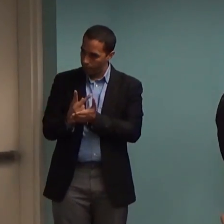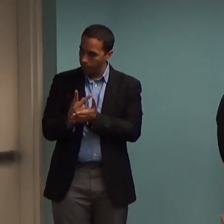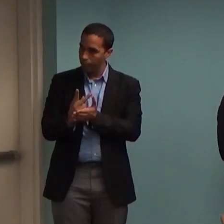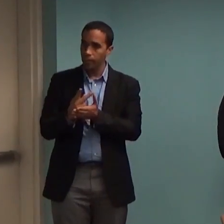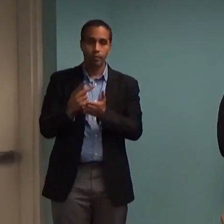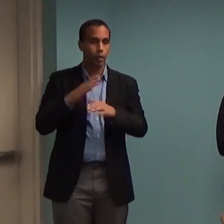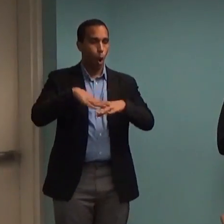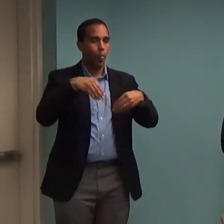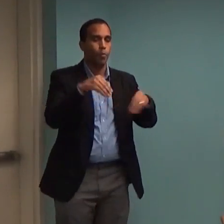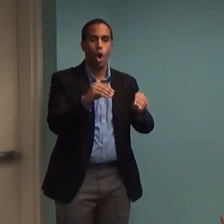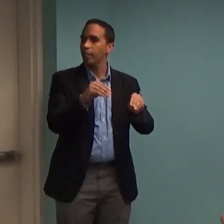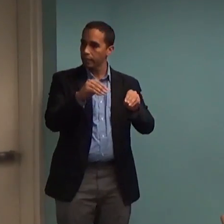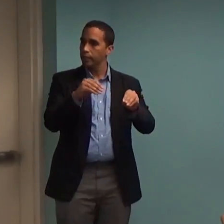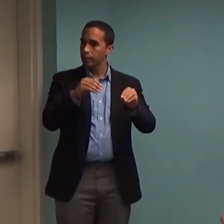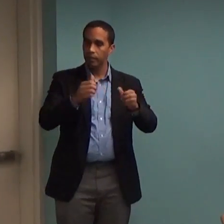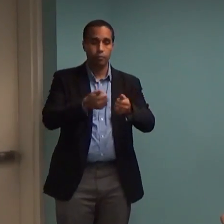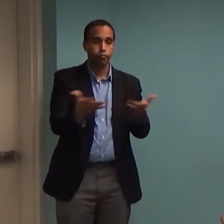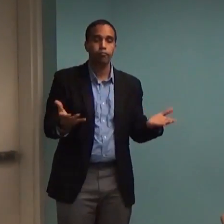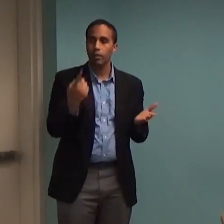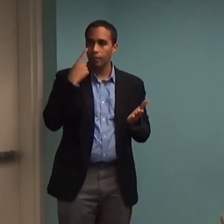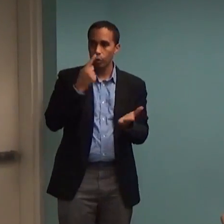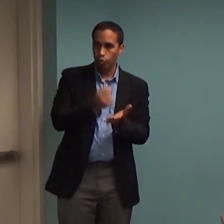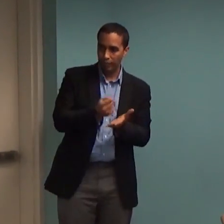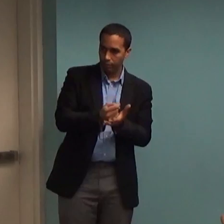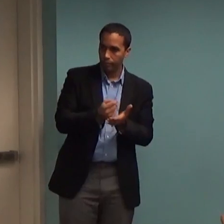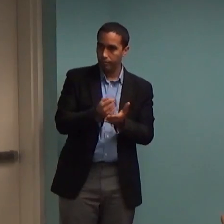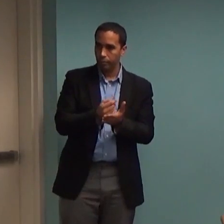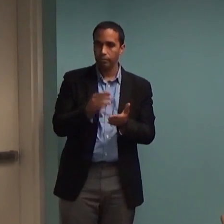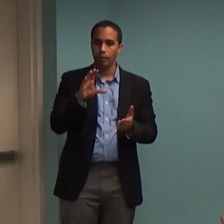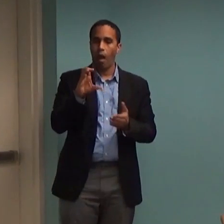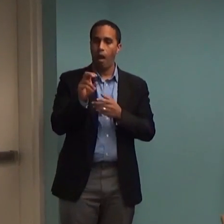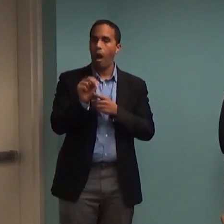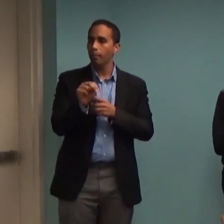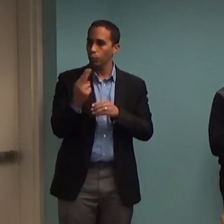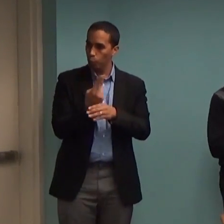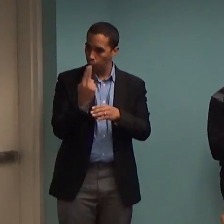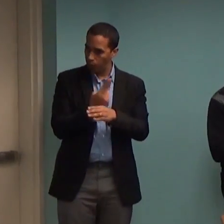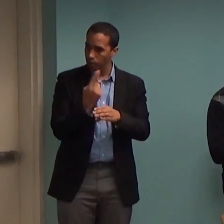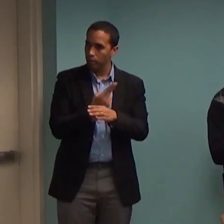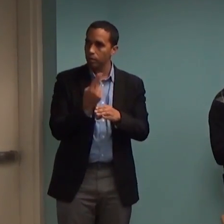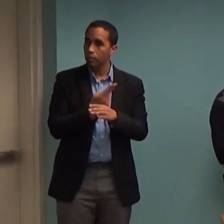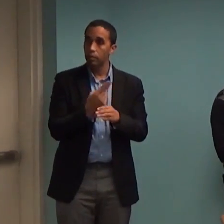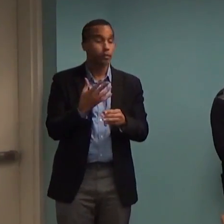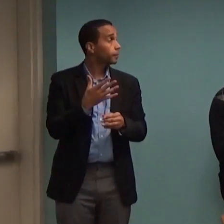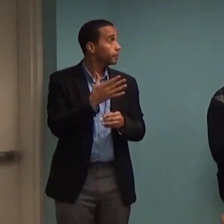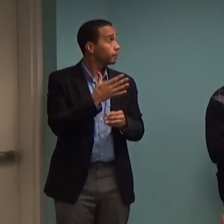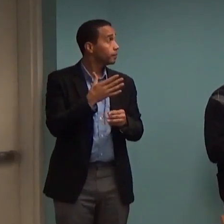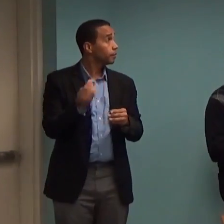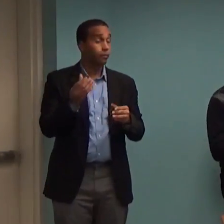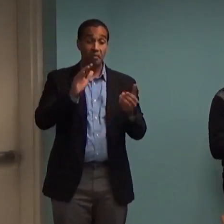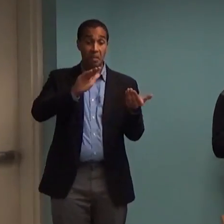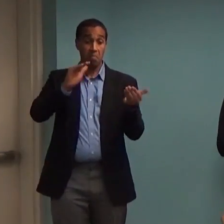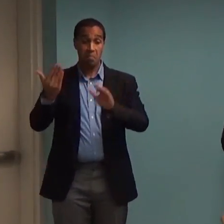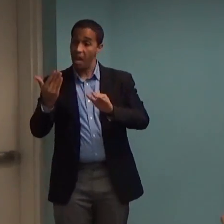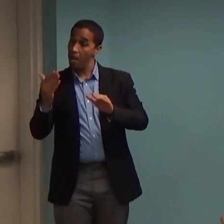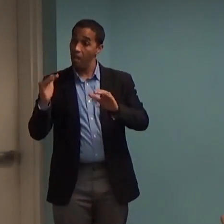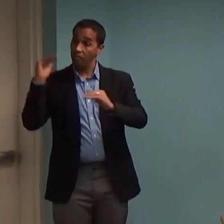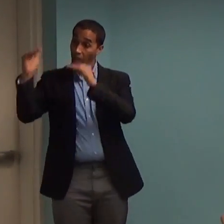to children in order to treat these problems. And in adults, you'll see some comparisons that look very similar to what we see in kids. Depression, very